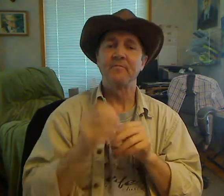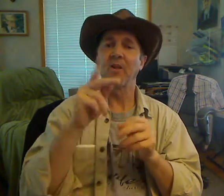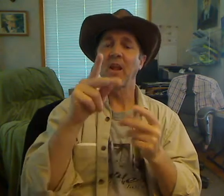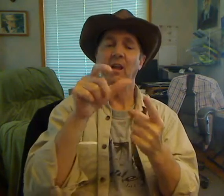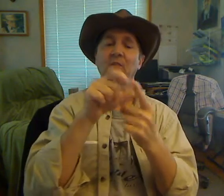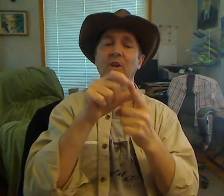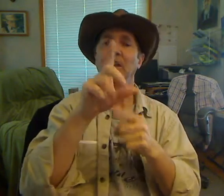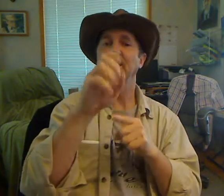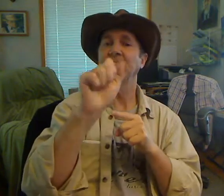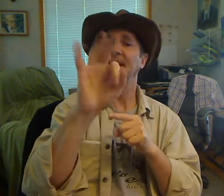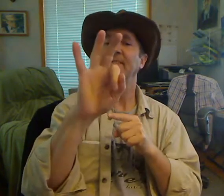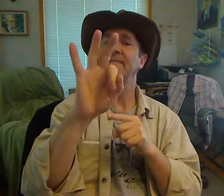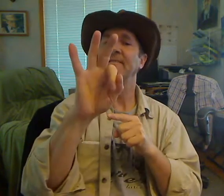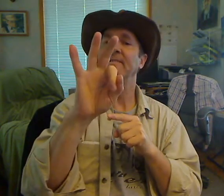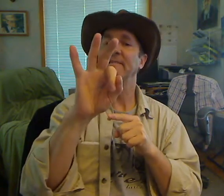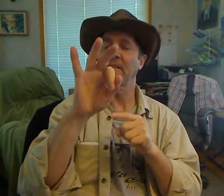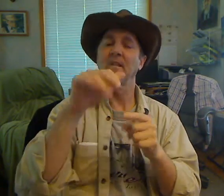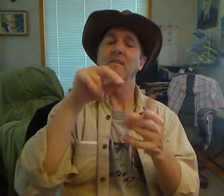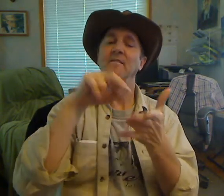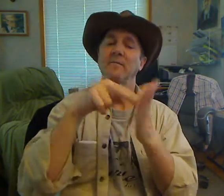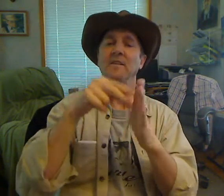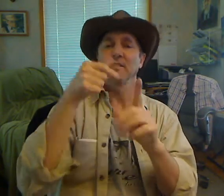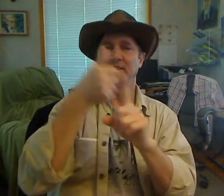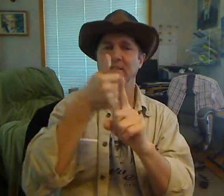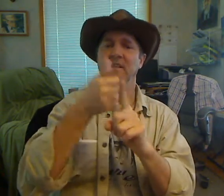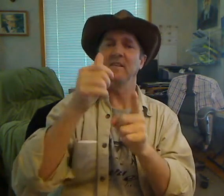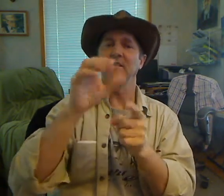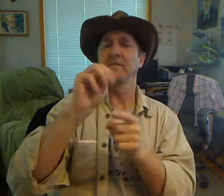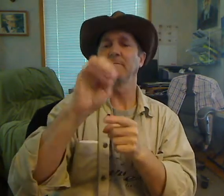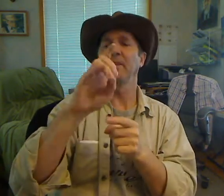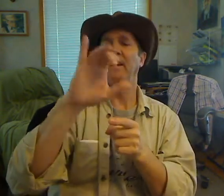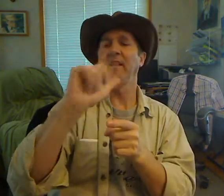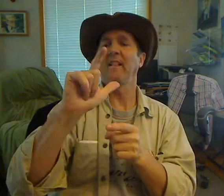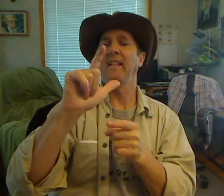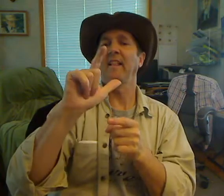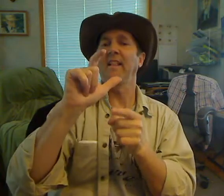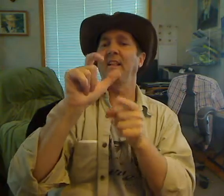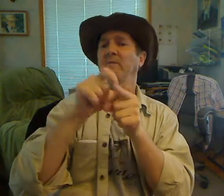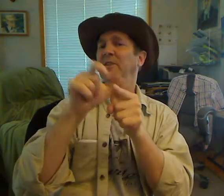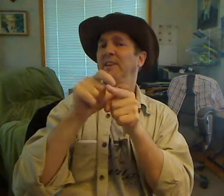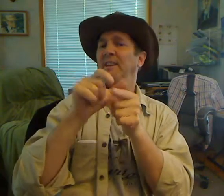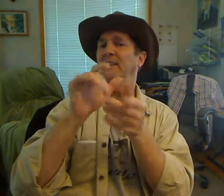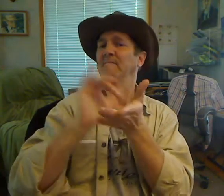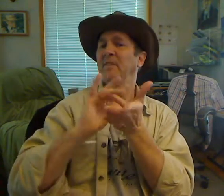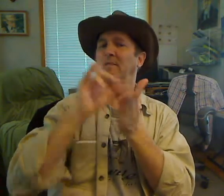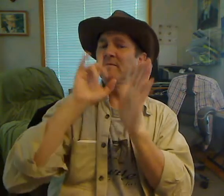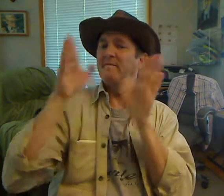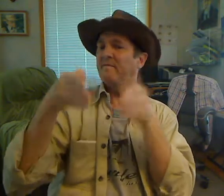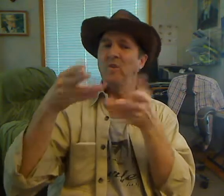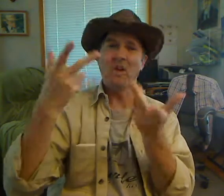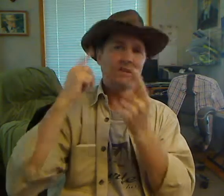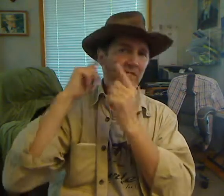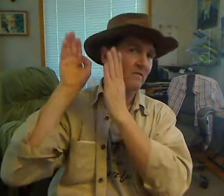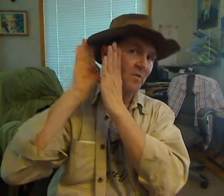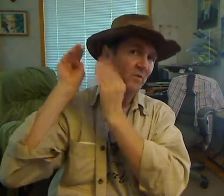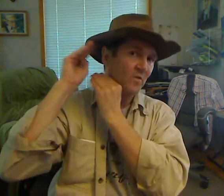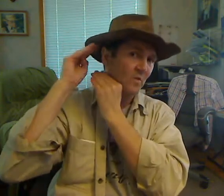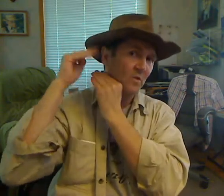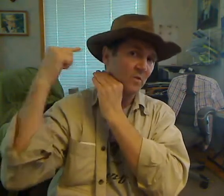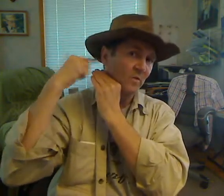common, including heart abnormalities, missing kidneys, and spine deformities. This is the largest study of its kind. And it provides the most information